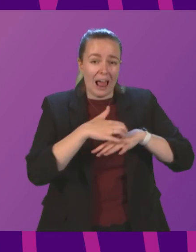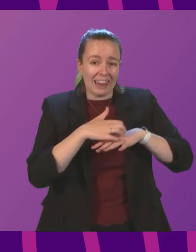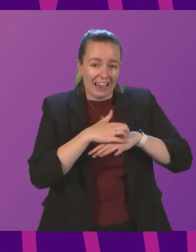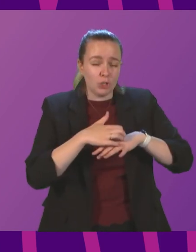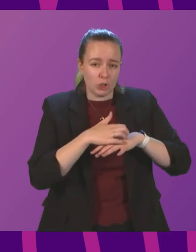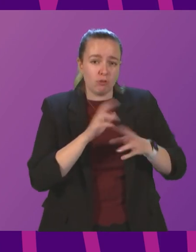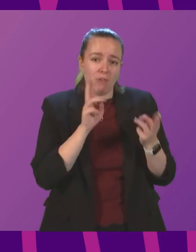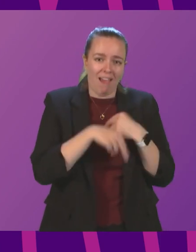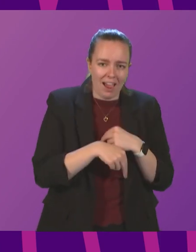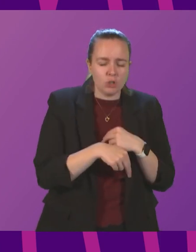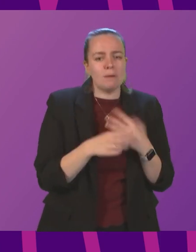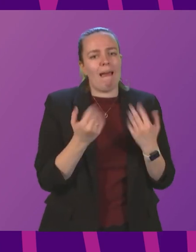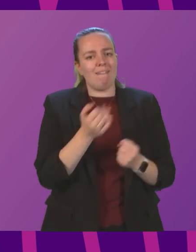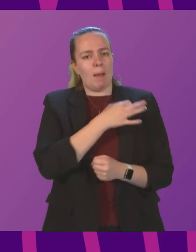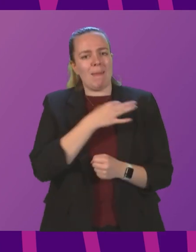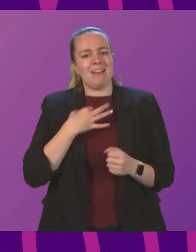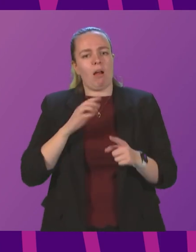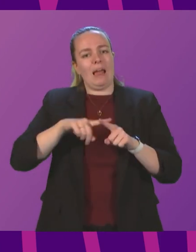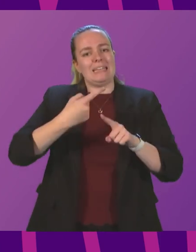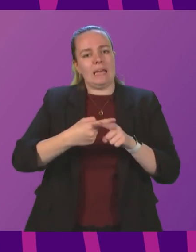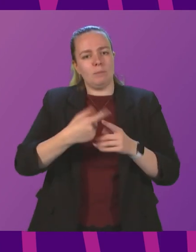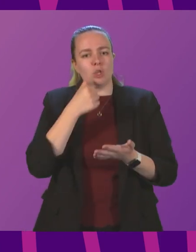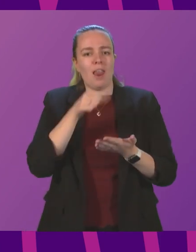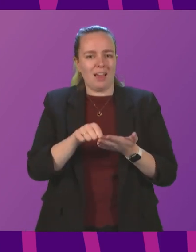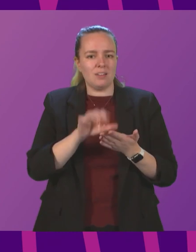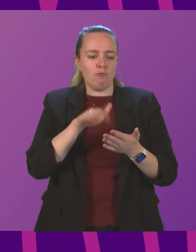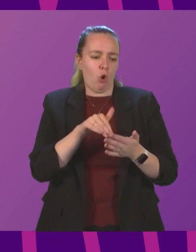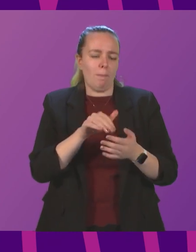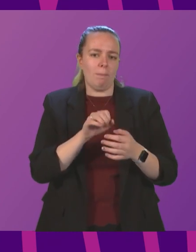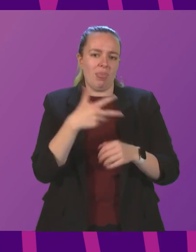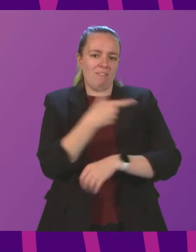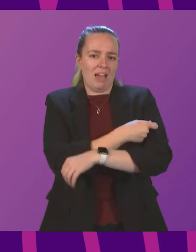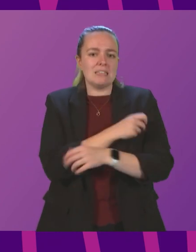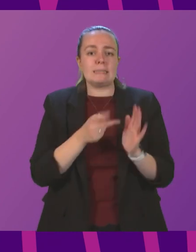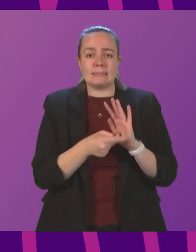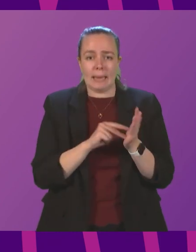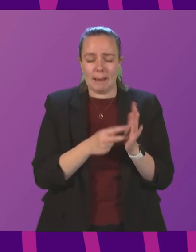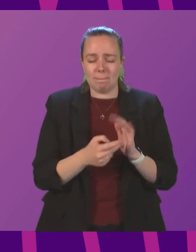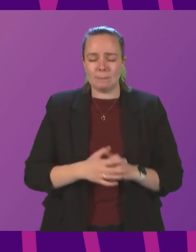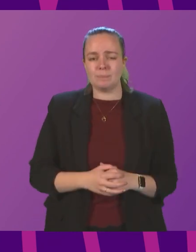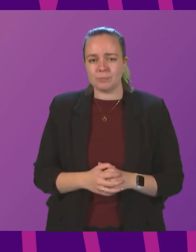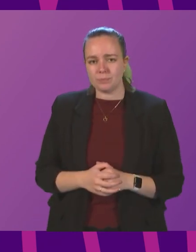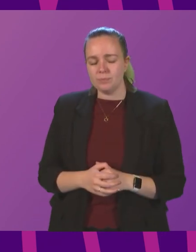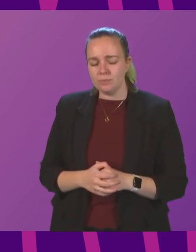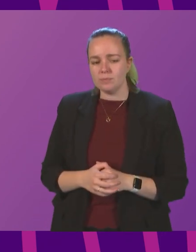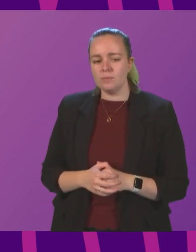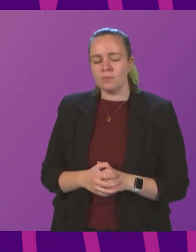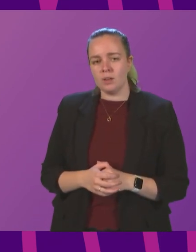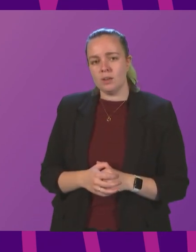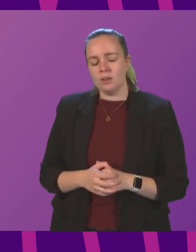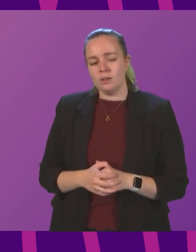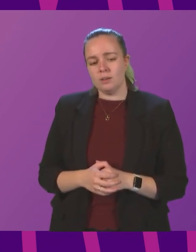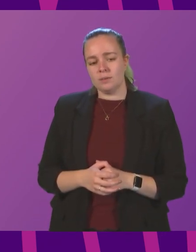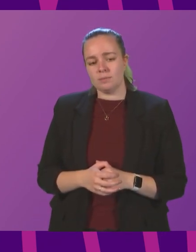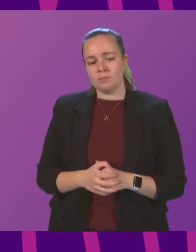obtain a medical exemption letter from the vaccine certification scheme? Deputy First Minister. Obviously, the